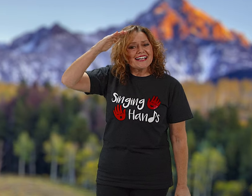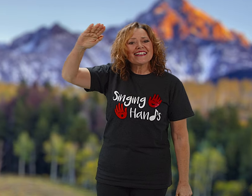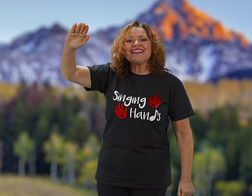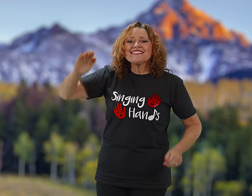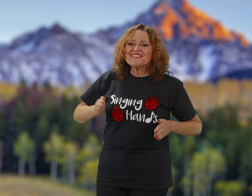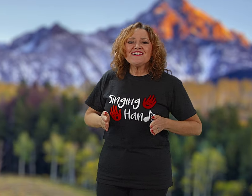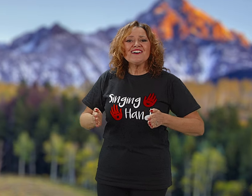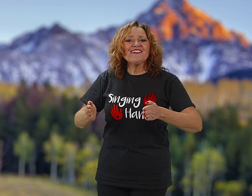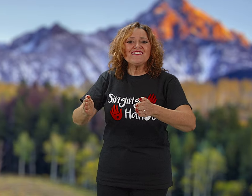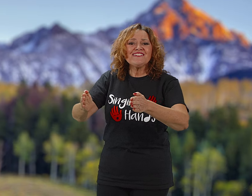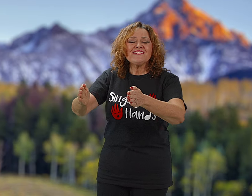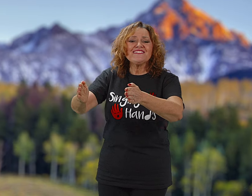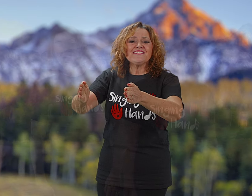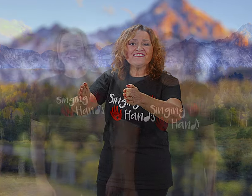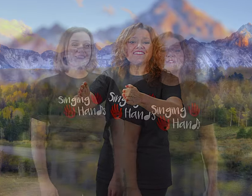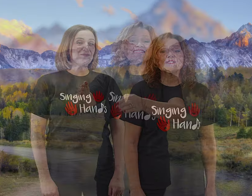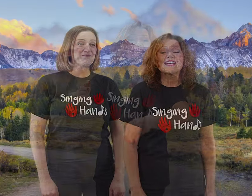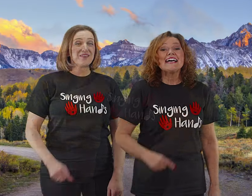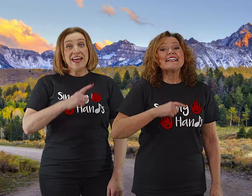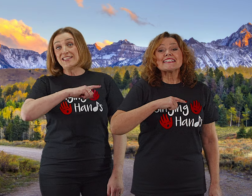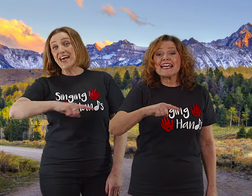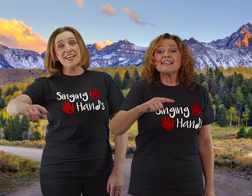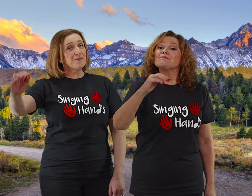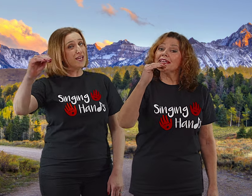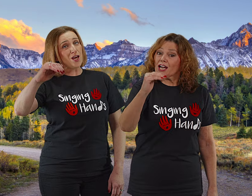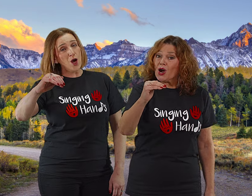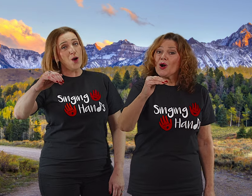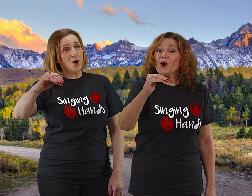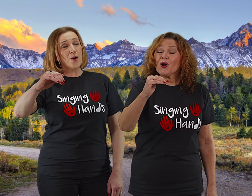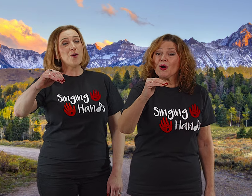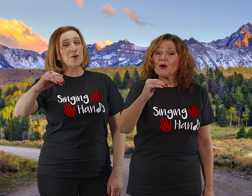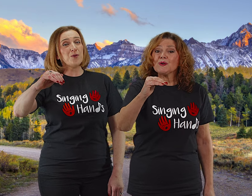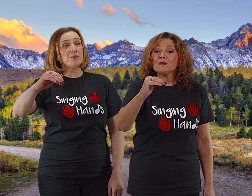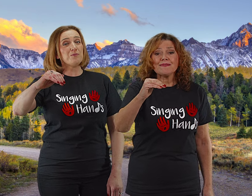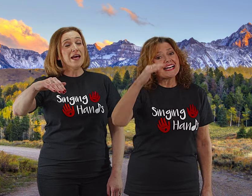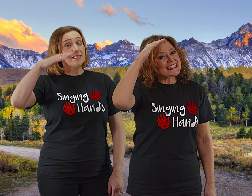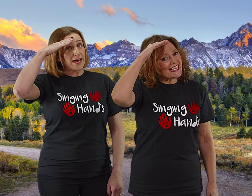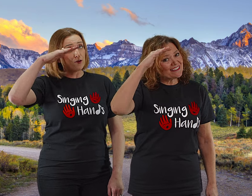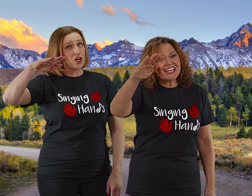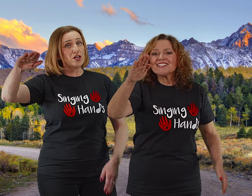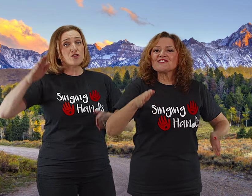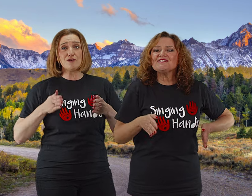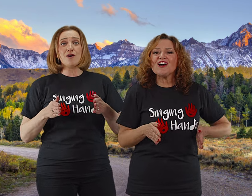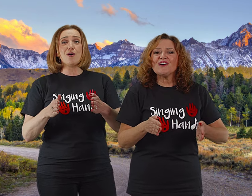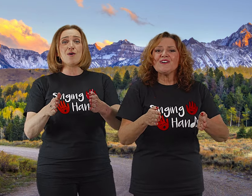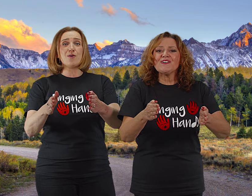country roads, take me home, down country roads.